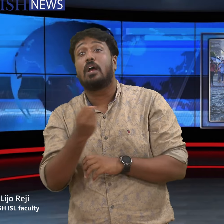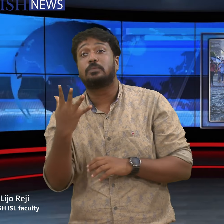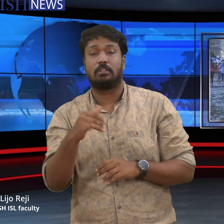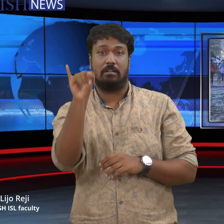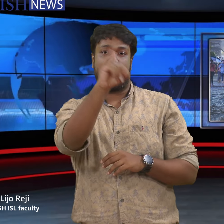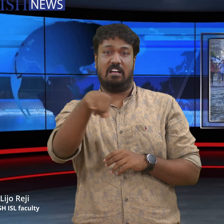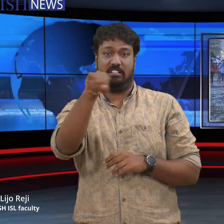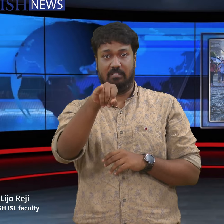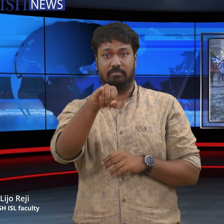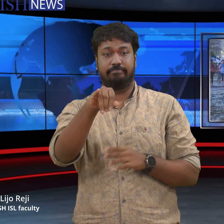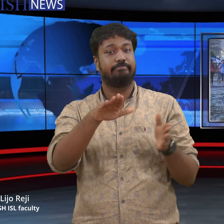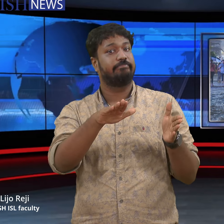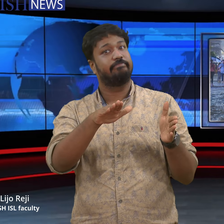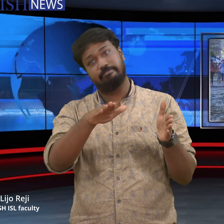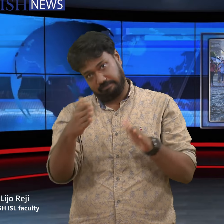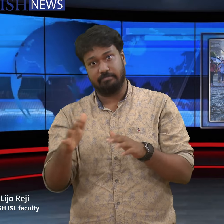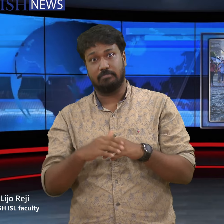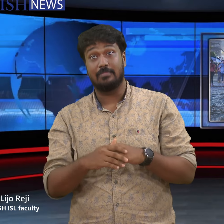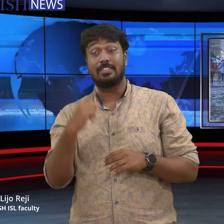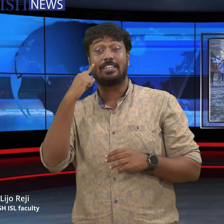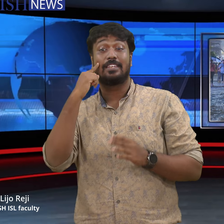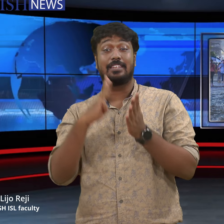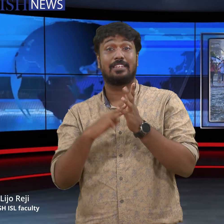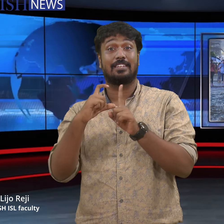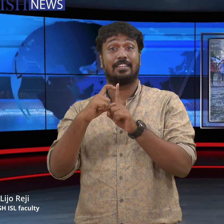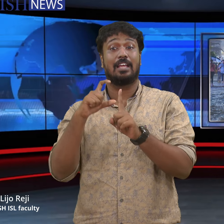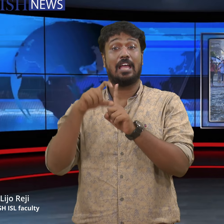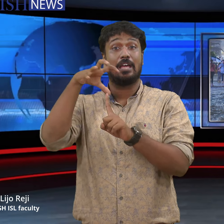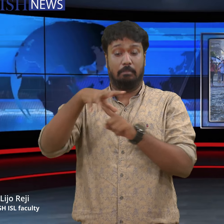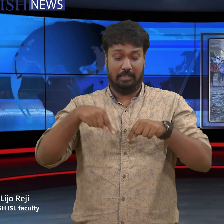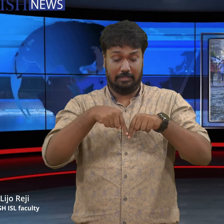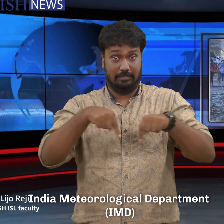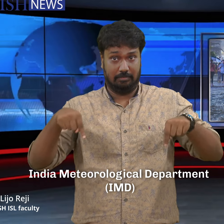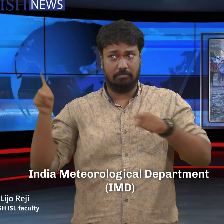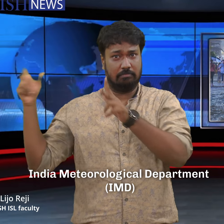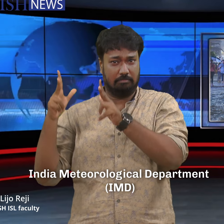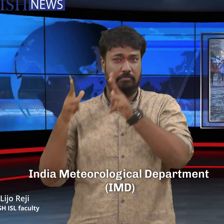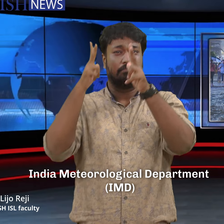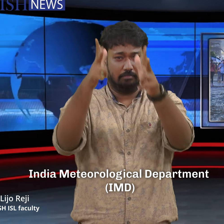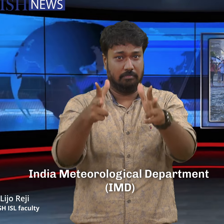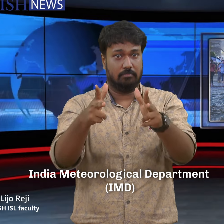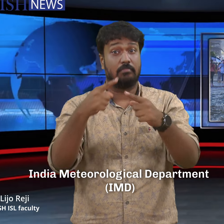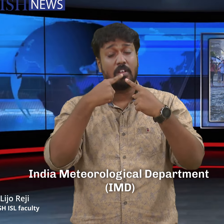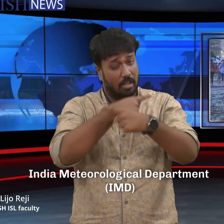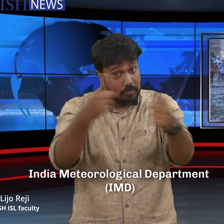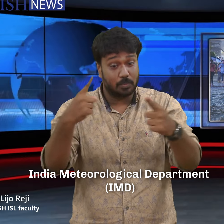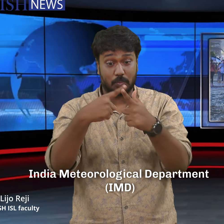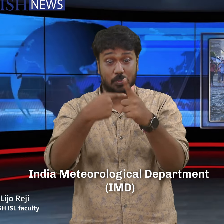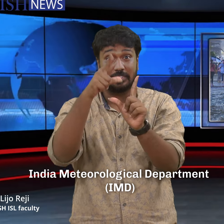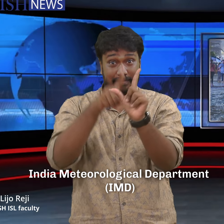Kerala till July 22. The IMD forecast rain accompanied by thunderstorms in most parts of Kerala until July